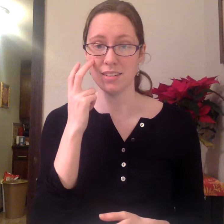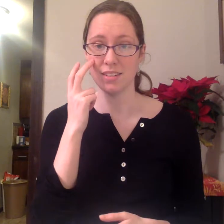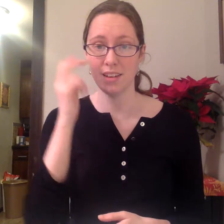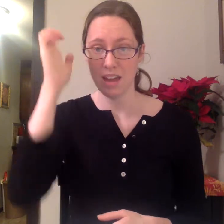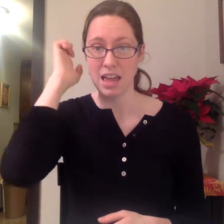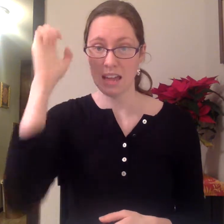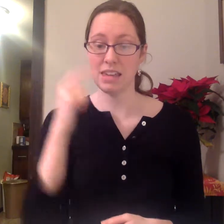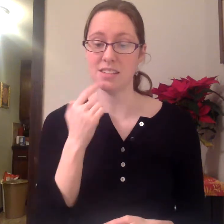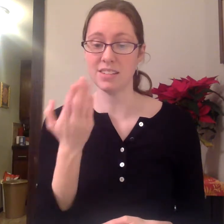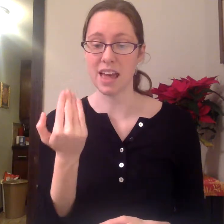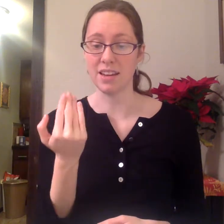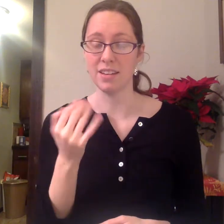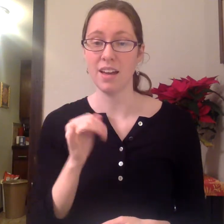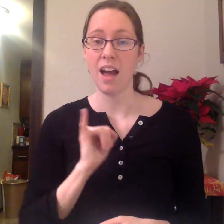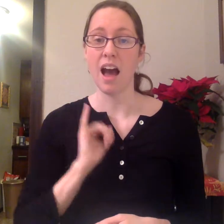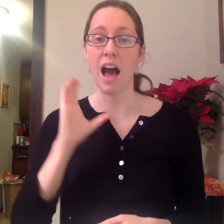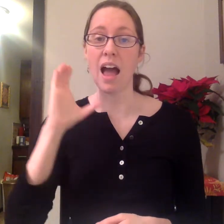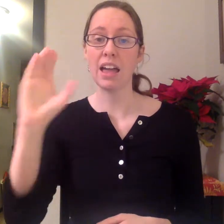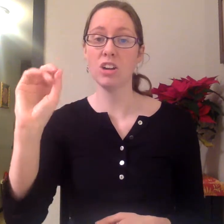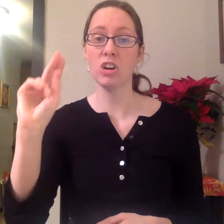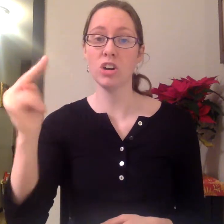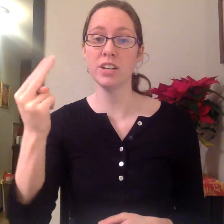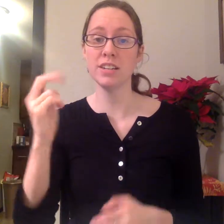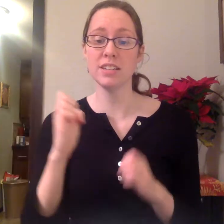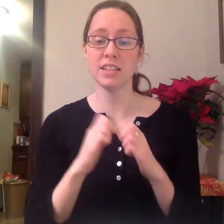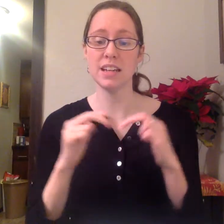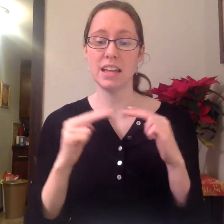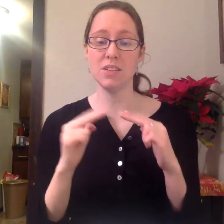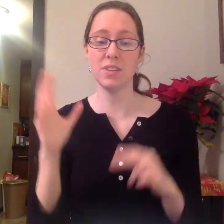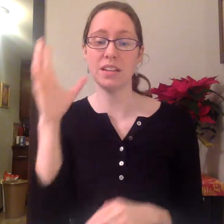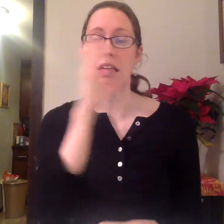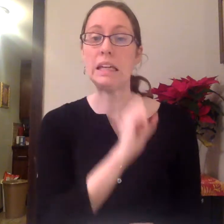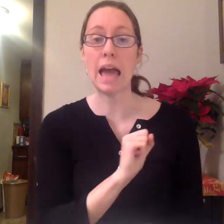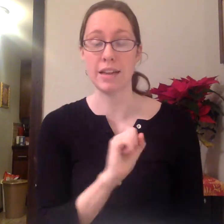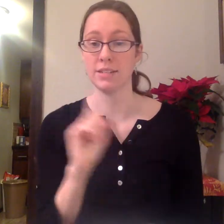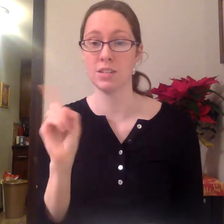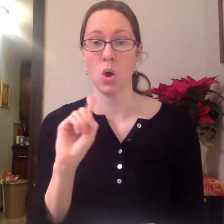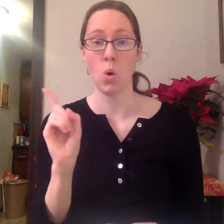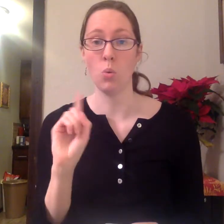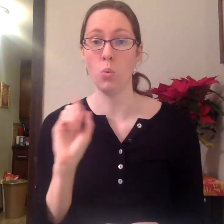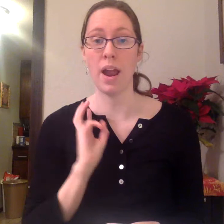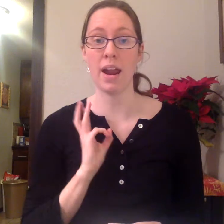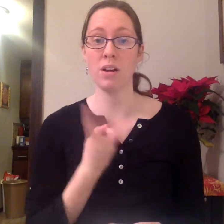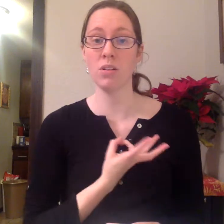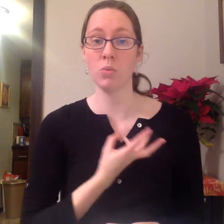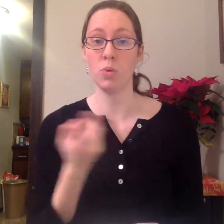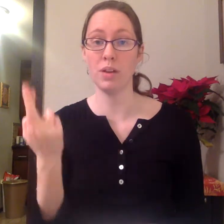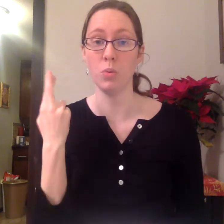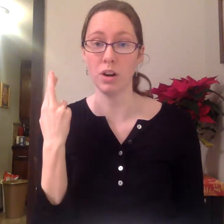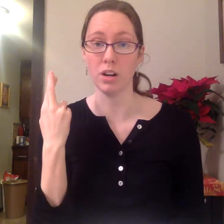he said. I couldn't even guess where we were.